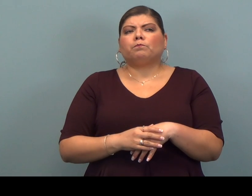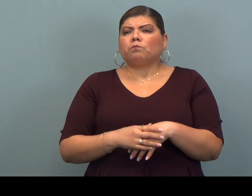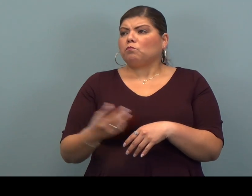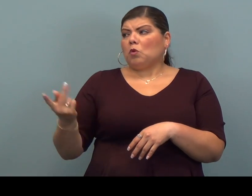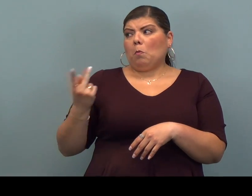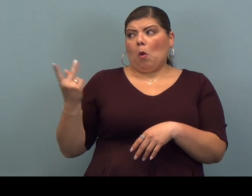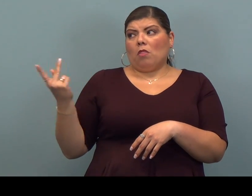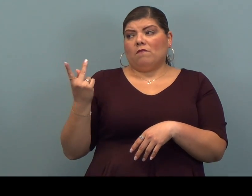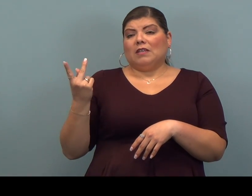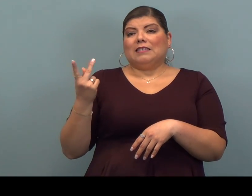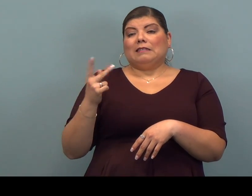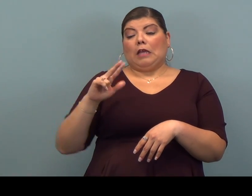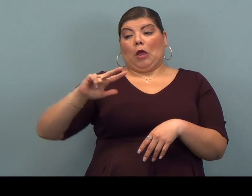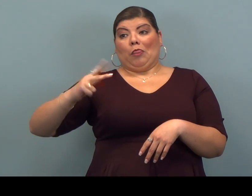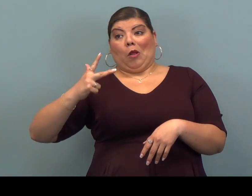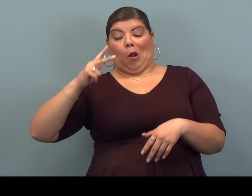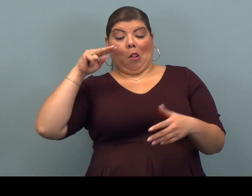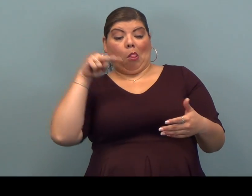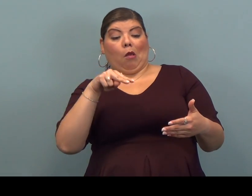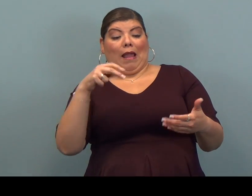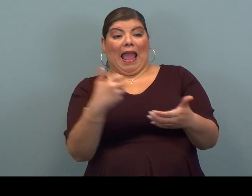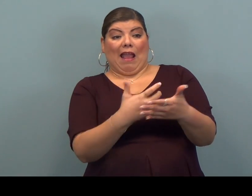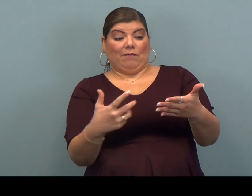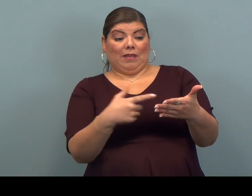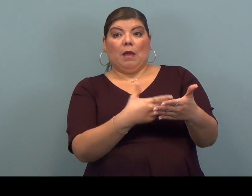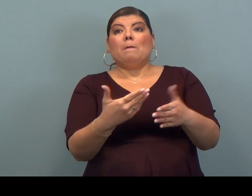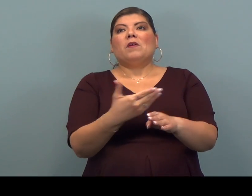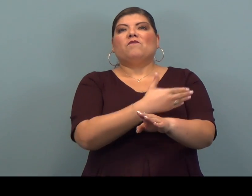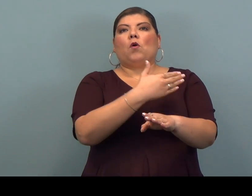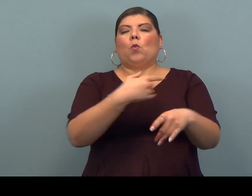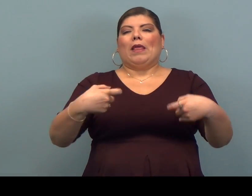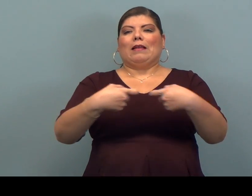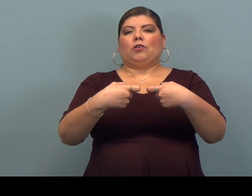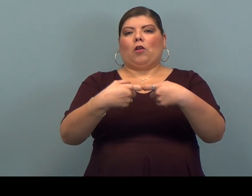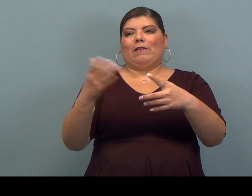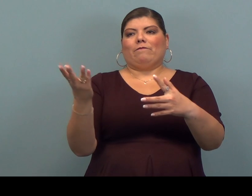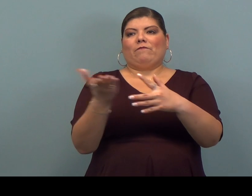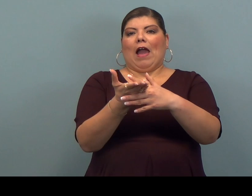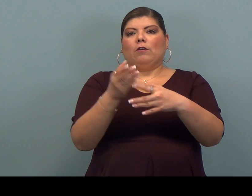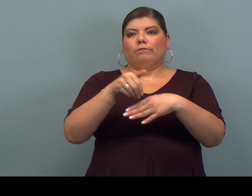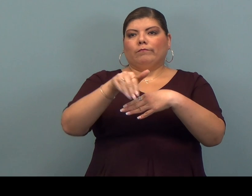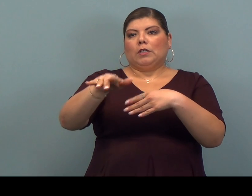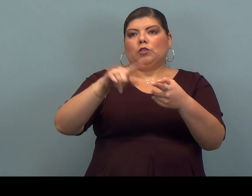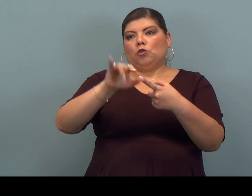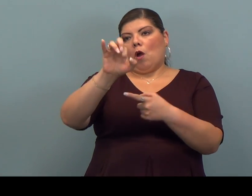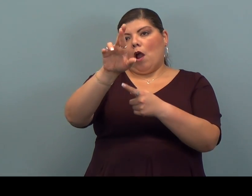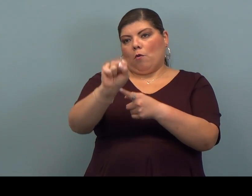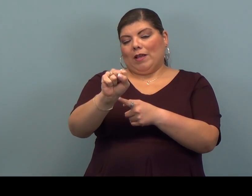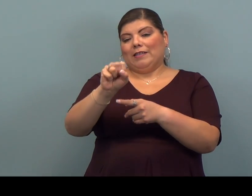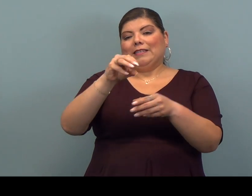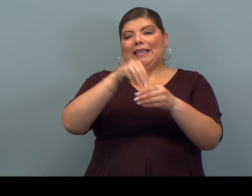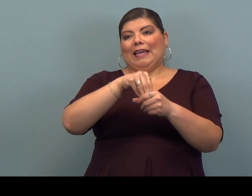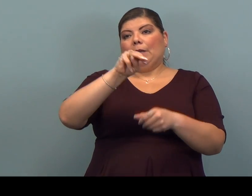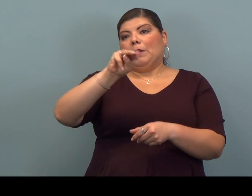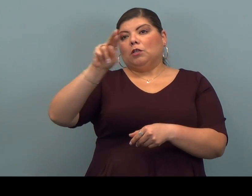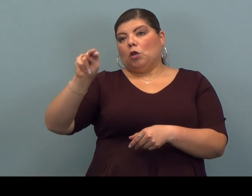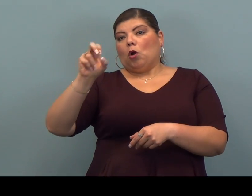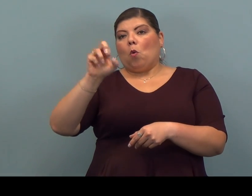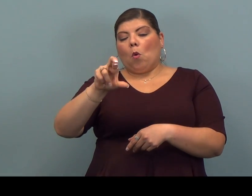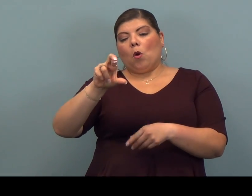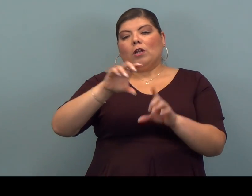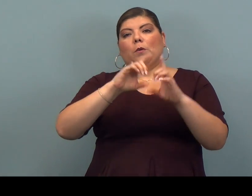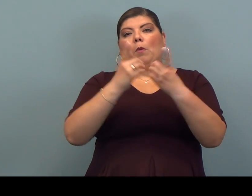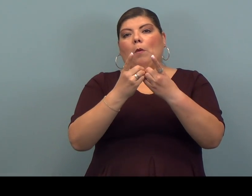We take a third look at everything before we electronically file to the IRS and Minnesota or departments